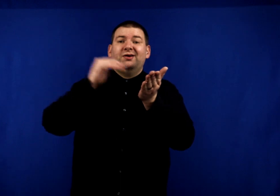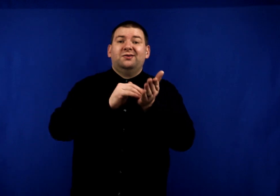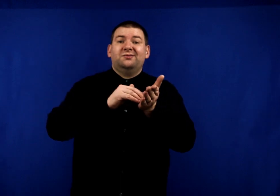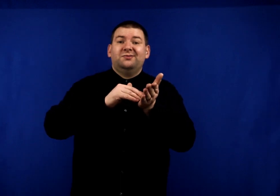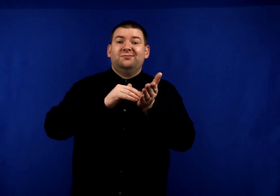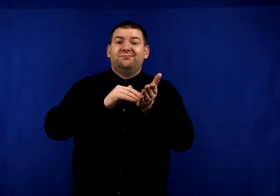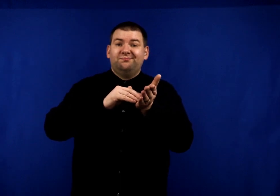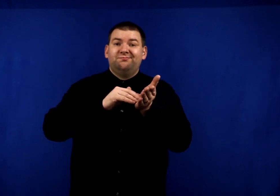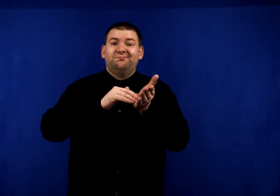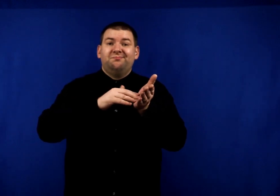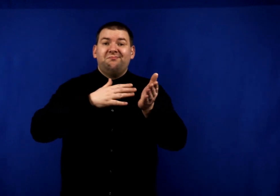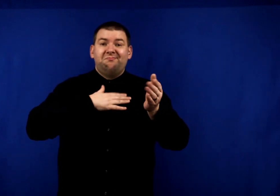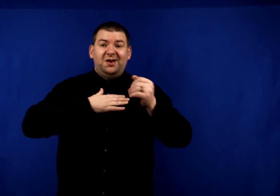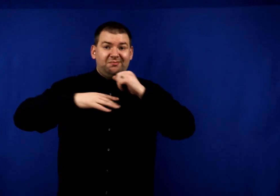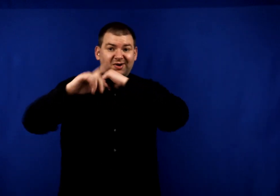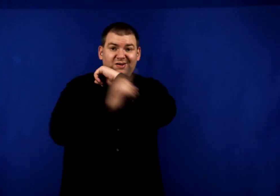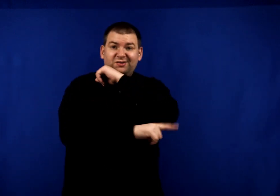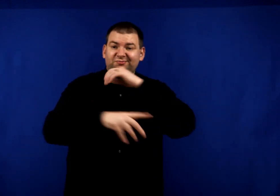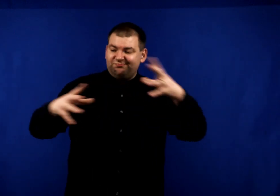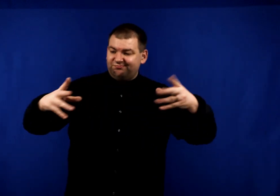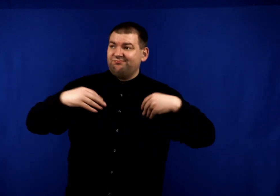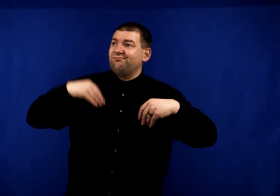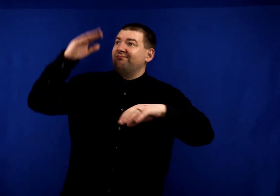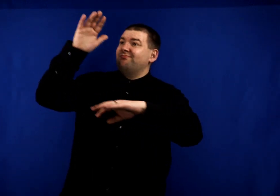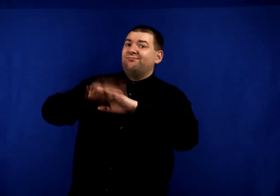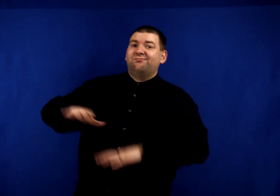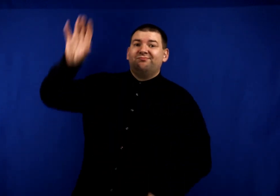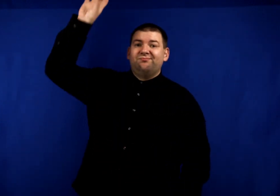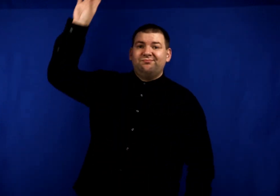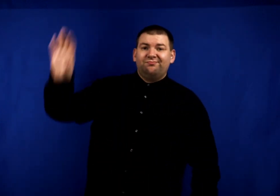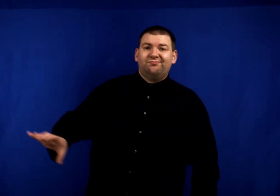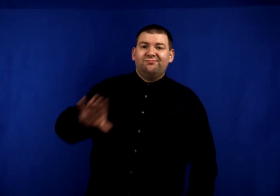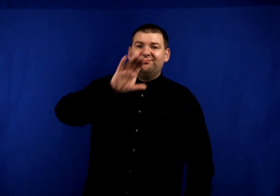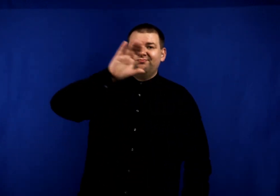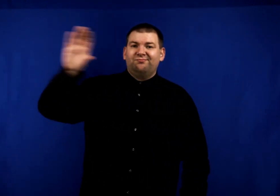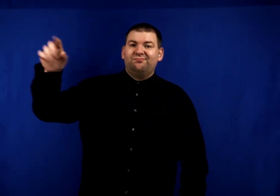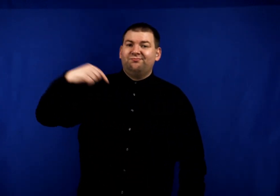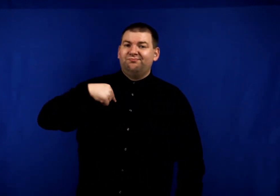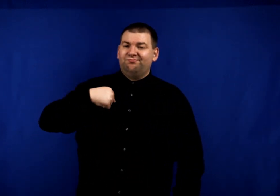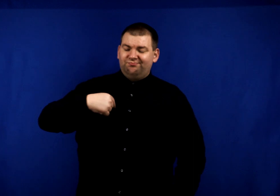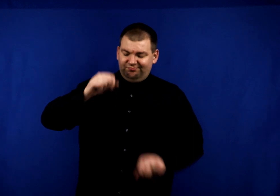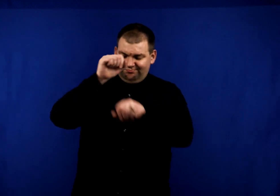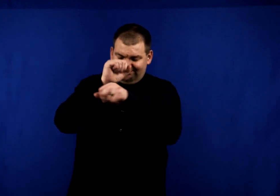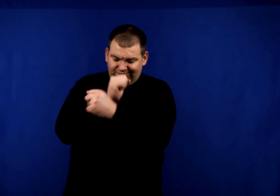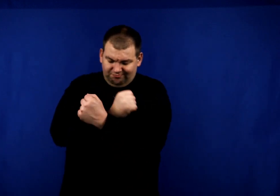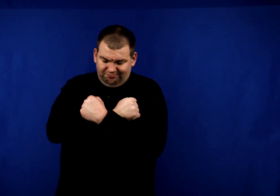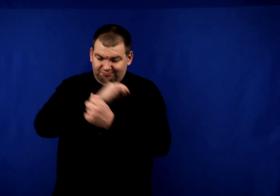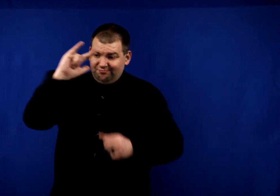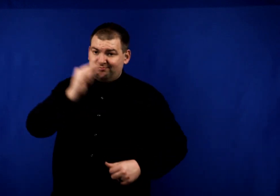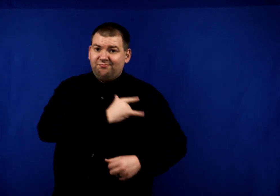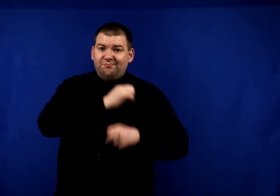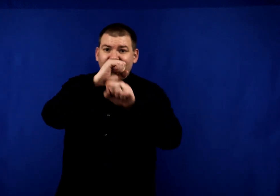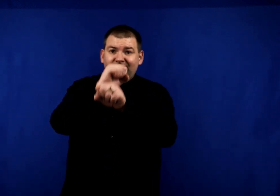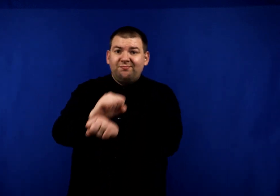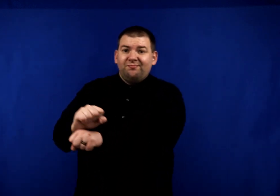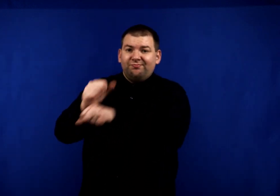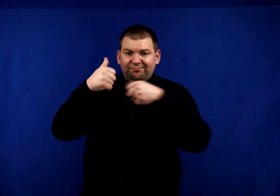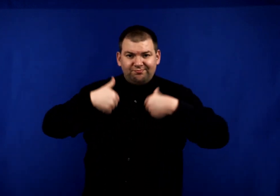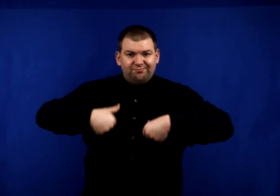again My punishment was taken on Calvary I'm a love slave, and yet